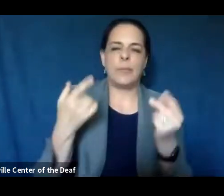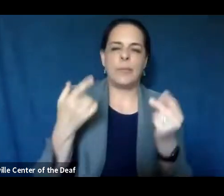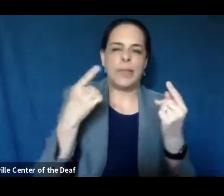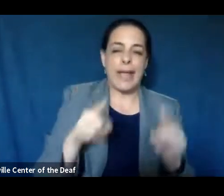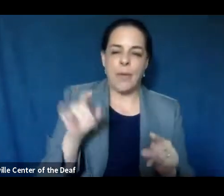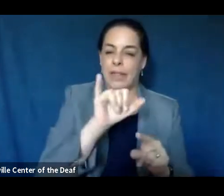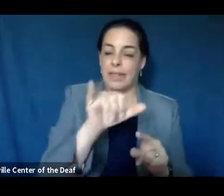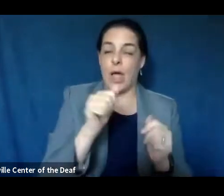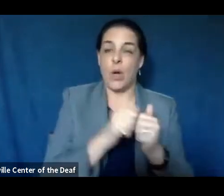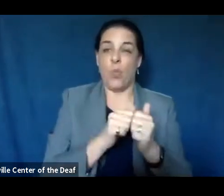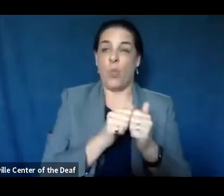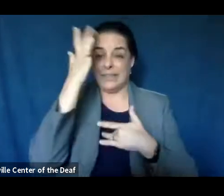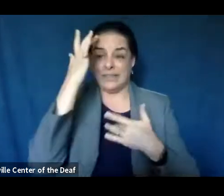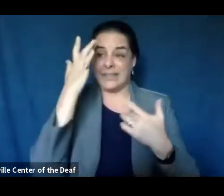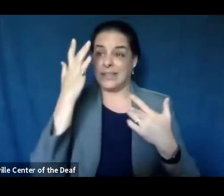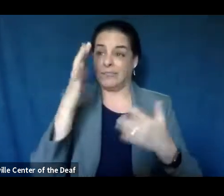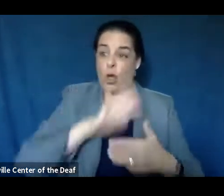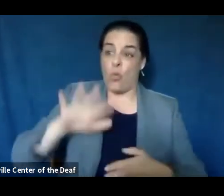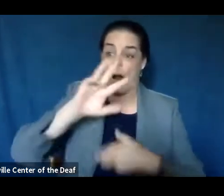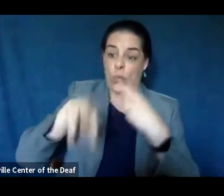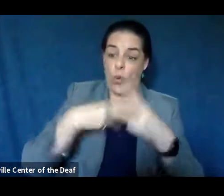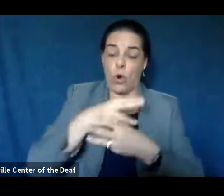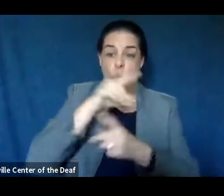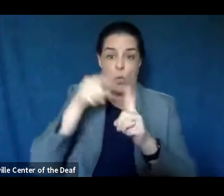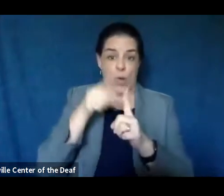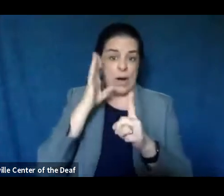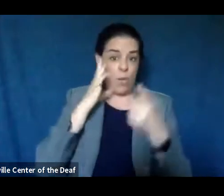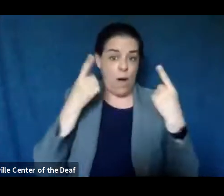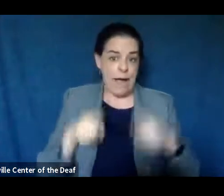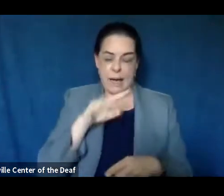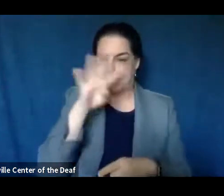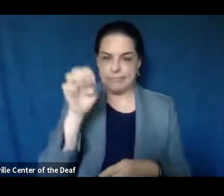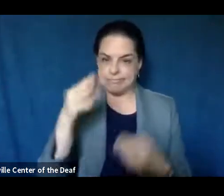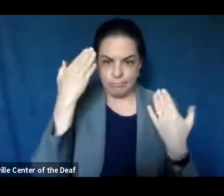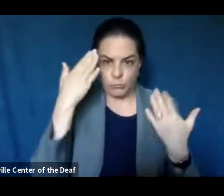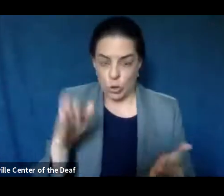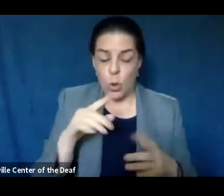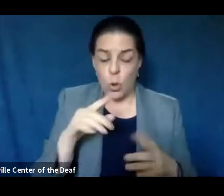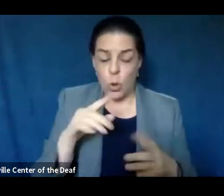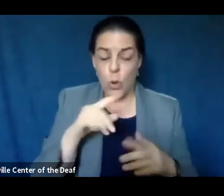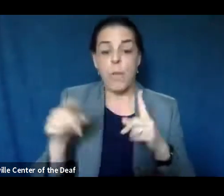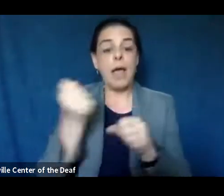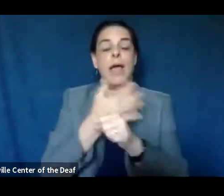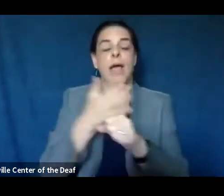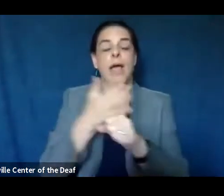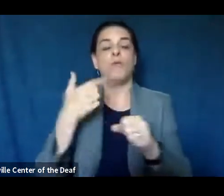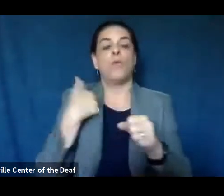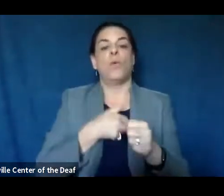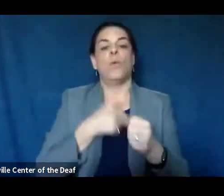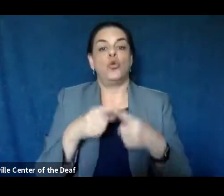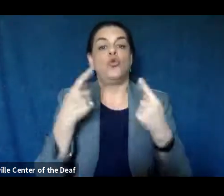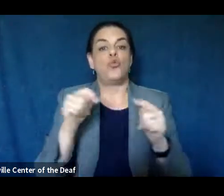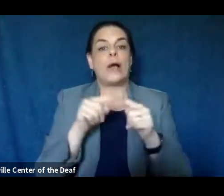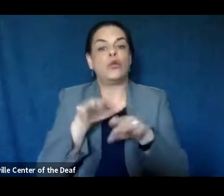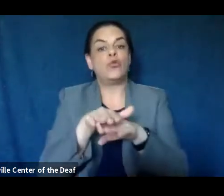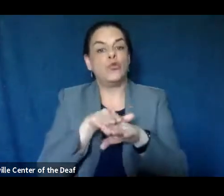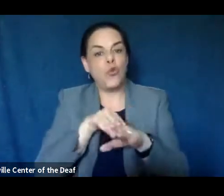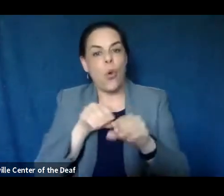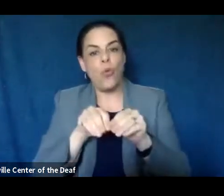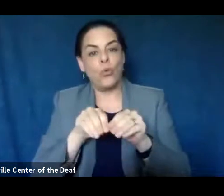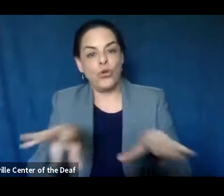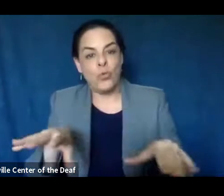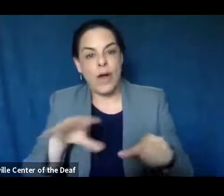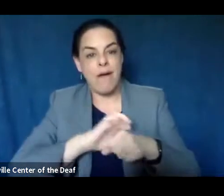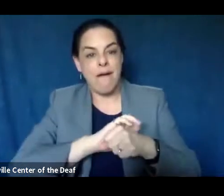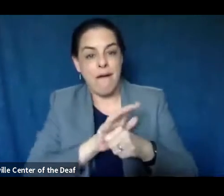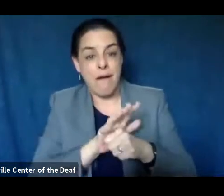Exactly when ours will be, we don't really know. But again, all of the things that we're doing to try to slow the spread, all of